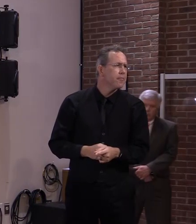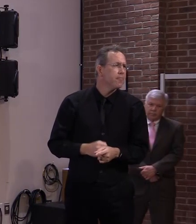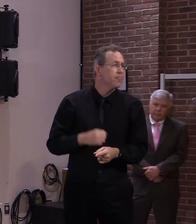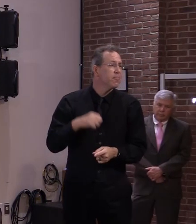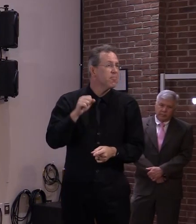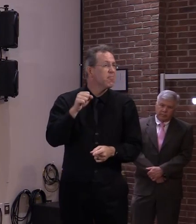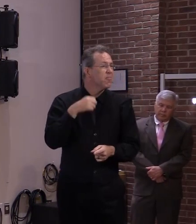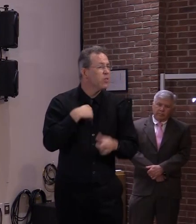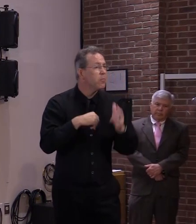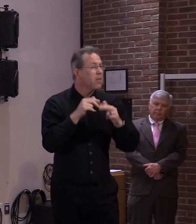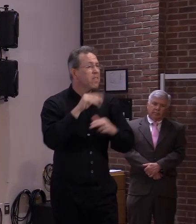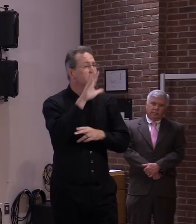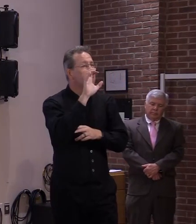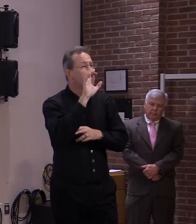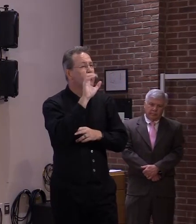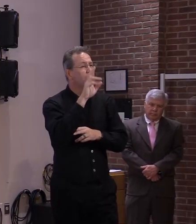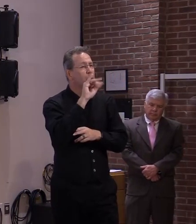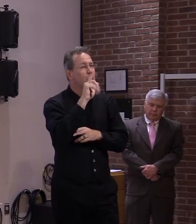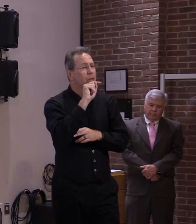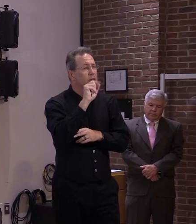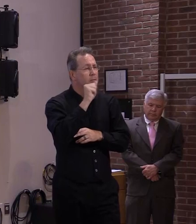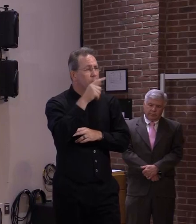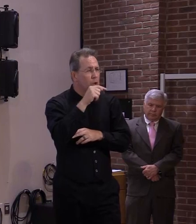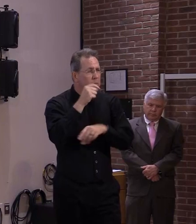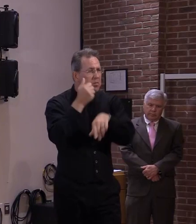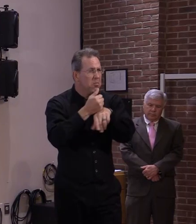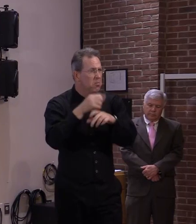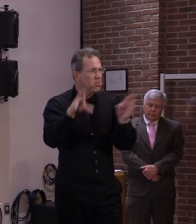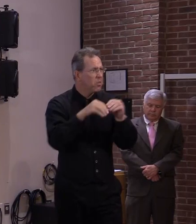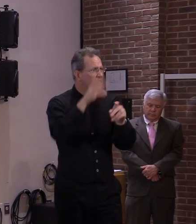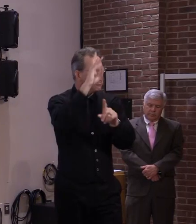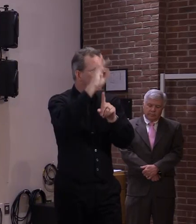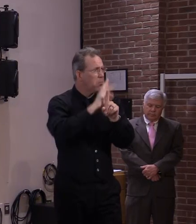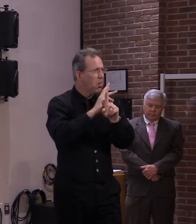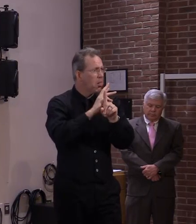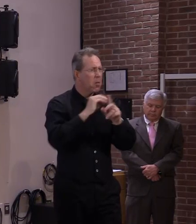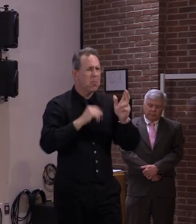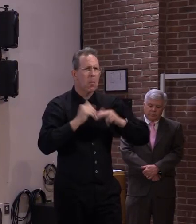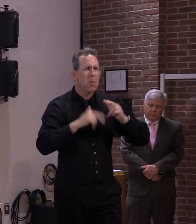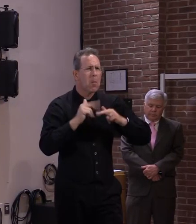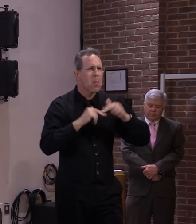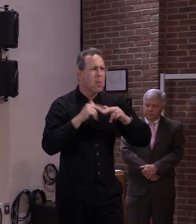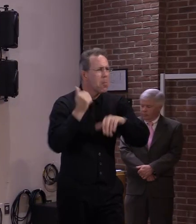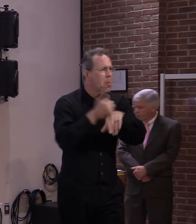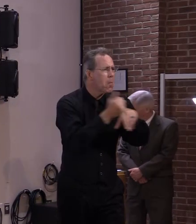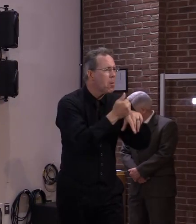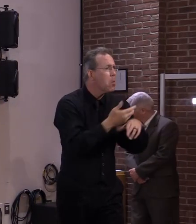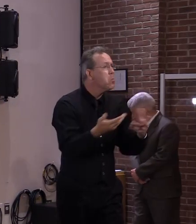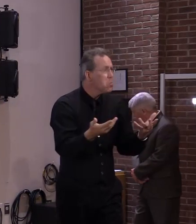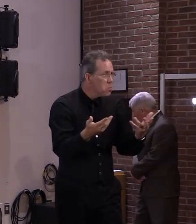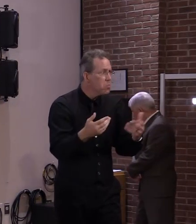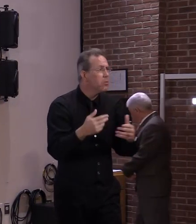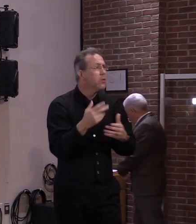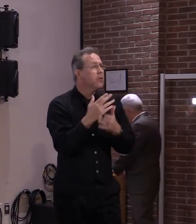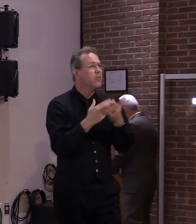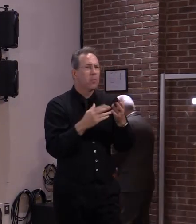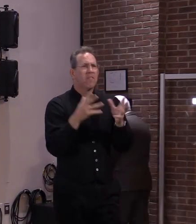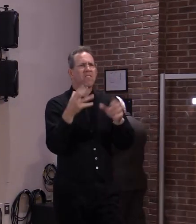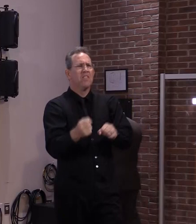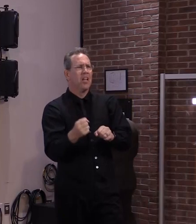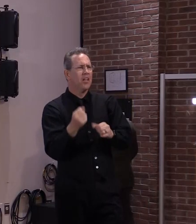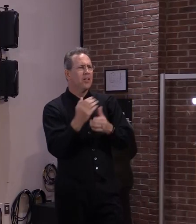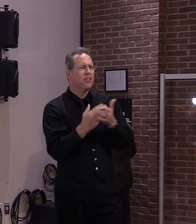eight months. So some of these projects can happen fast. We have more work to do in this area. We need to have more